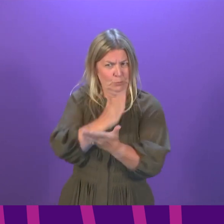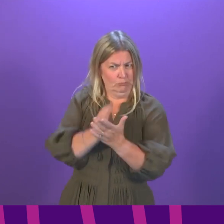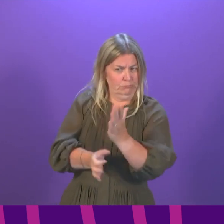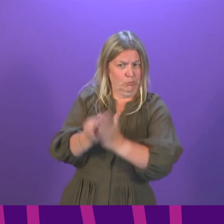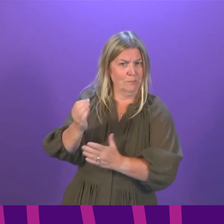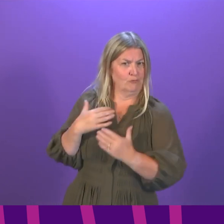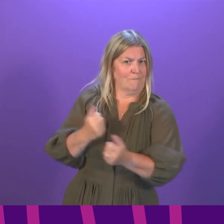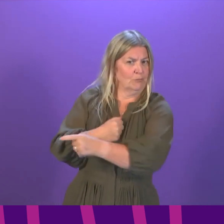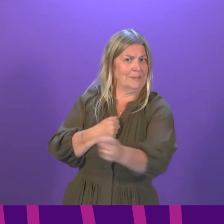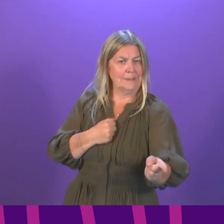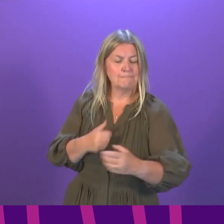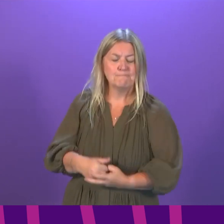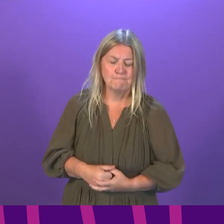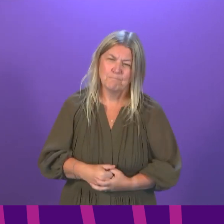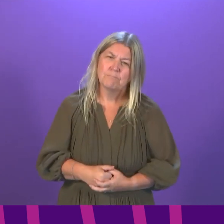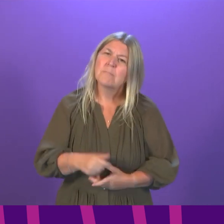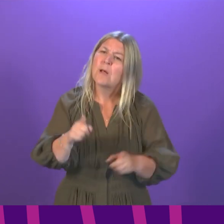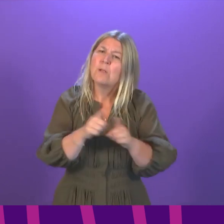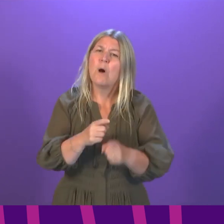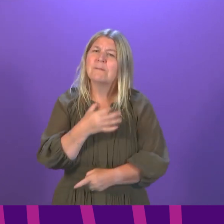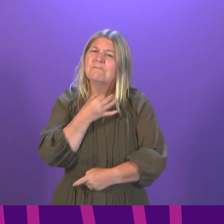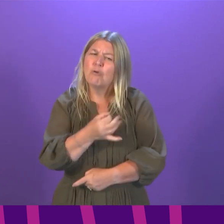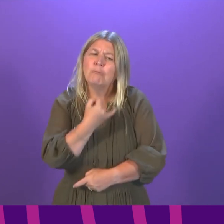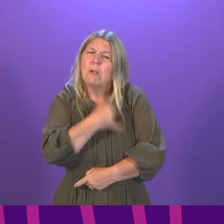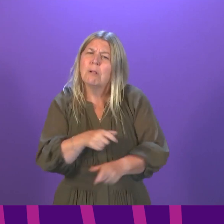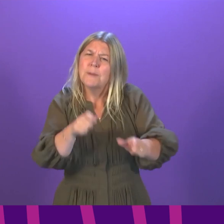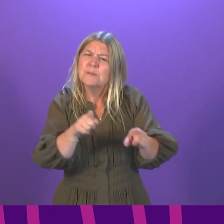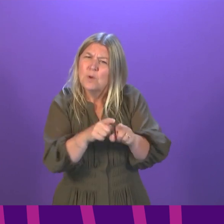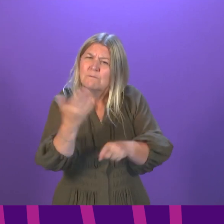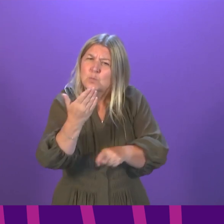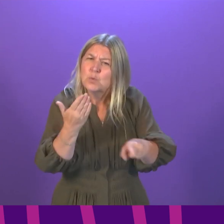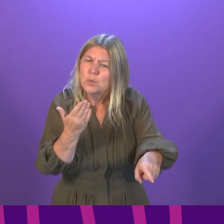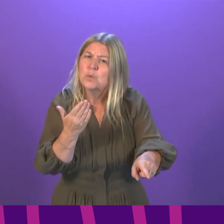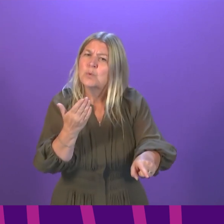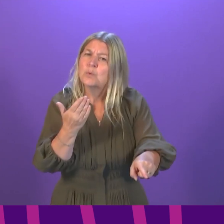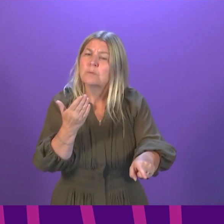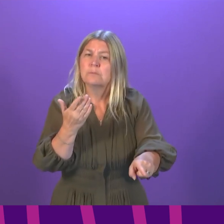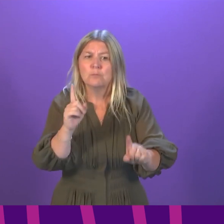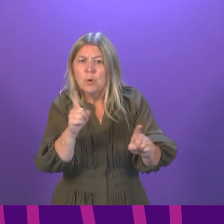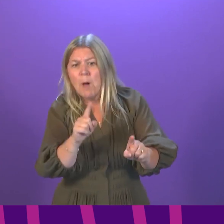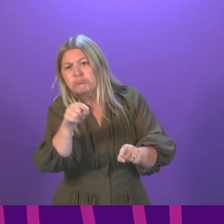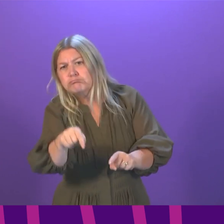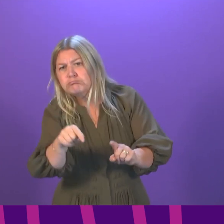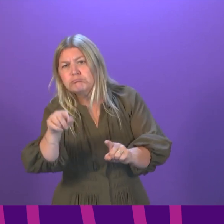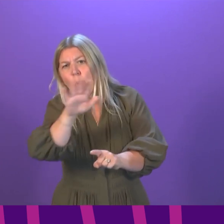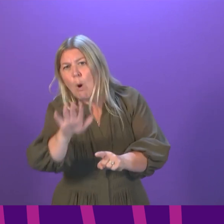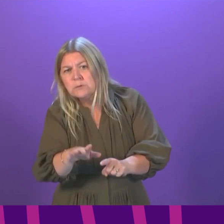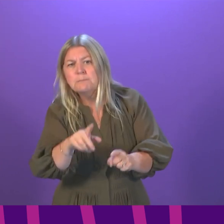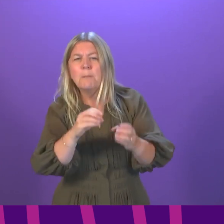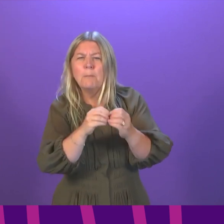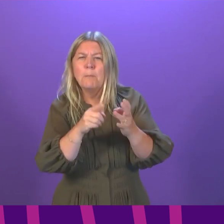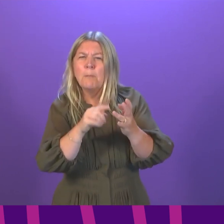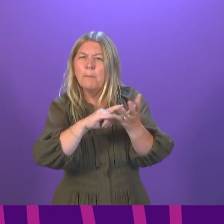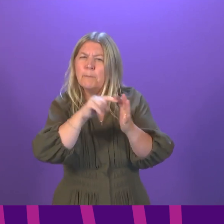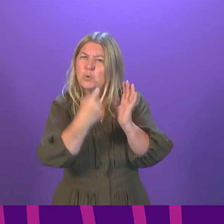recommendations for some clinically vulnerable school-age young people to get the vaccine and a booster programme in the autumn. There is also the hope that